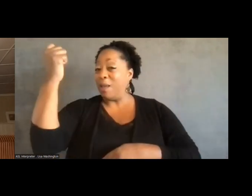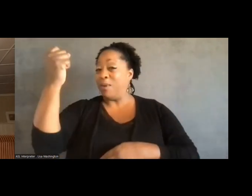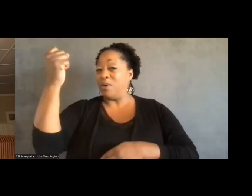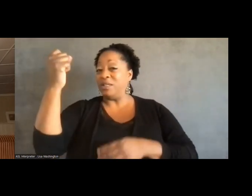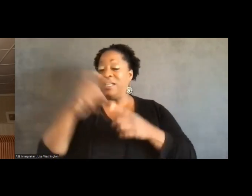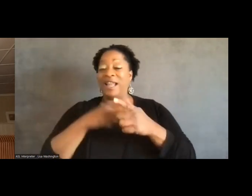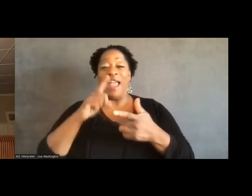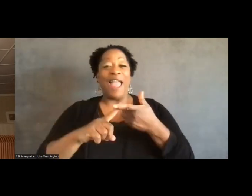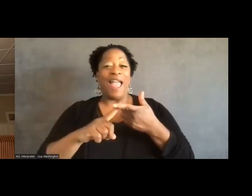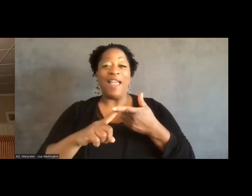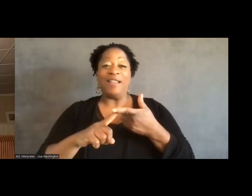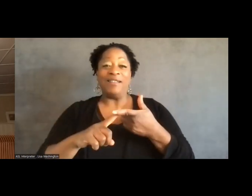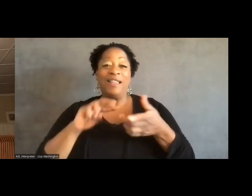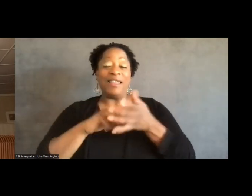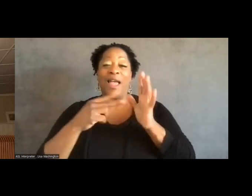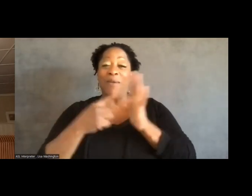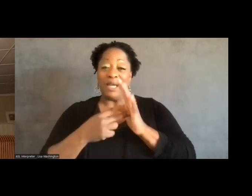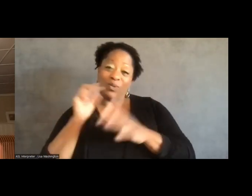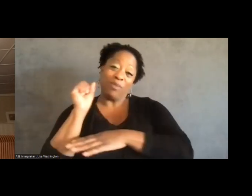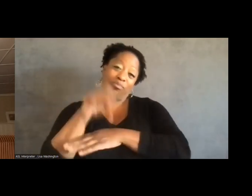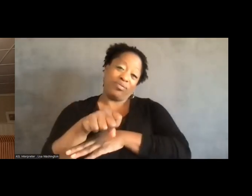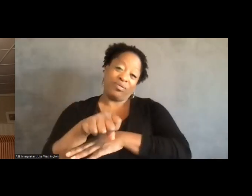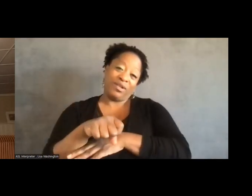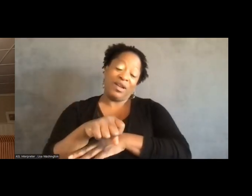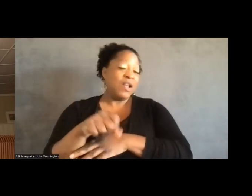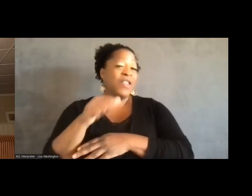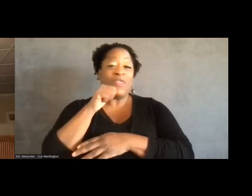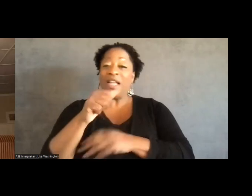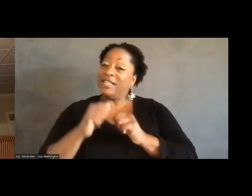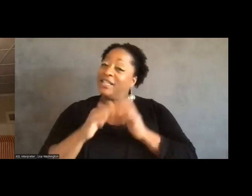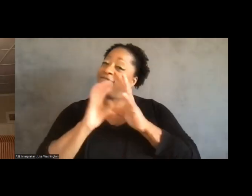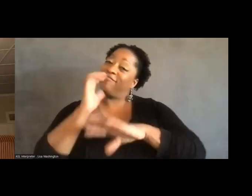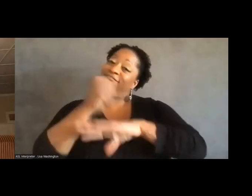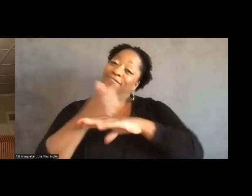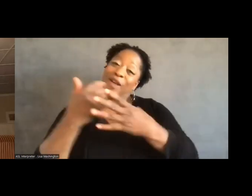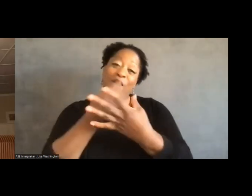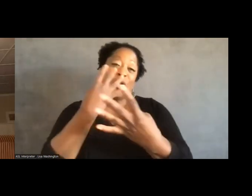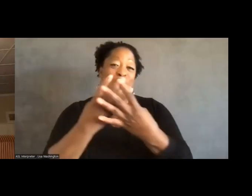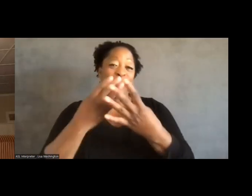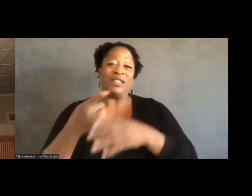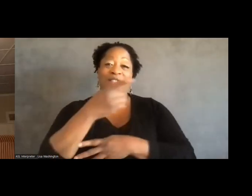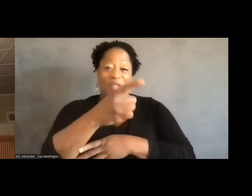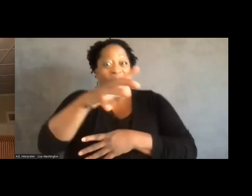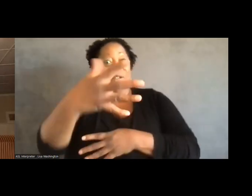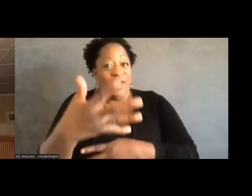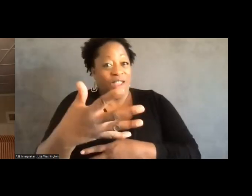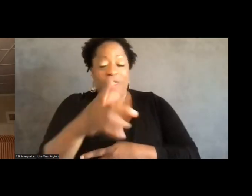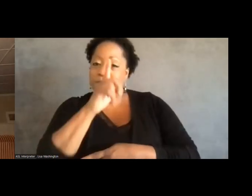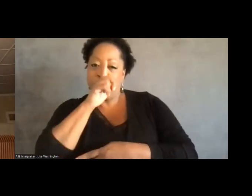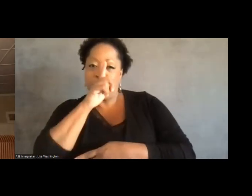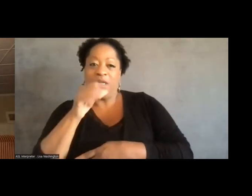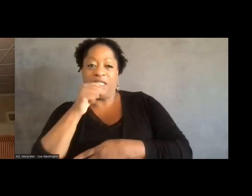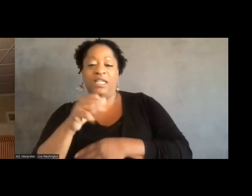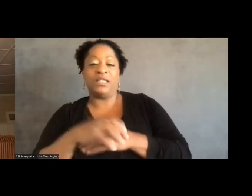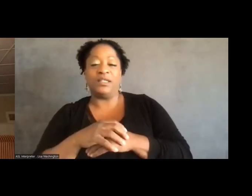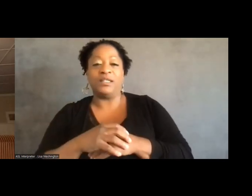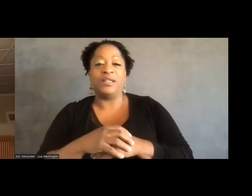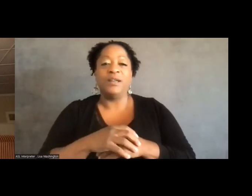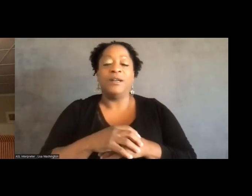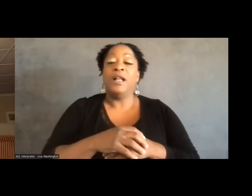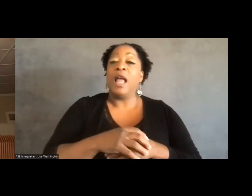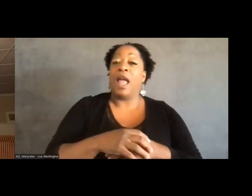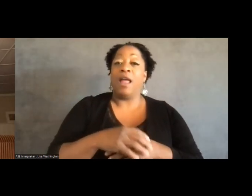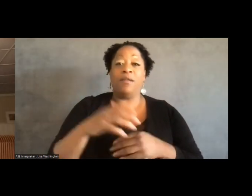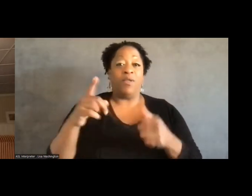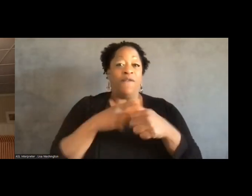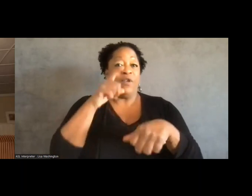essentially defeated, right? It was like a pretty historic defeat. As far as I know, no prison has ever gotten to that